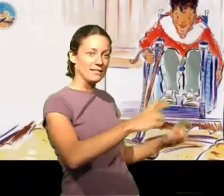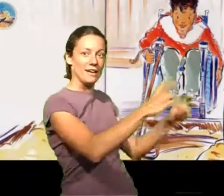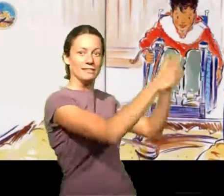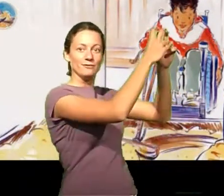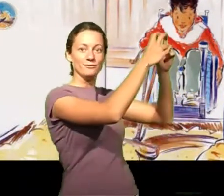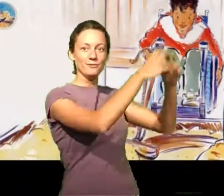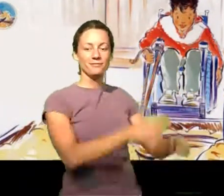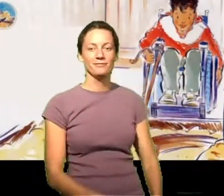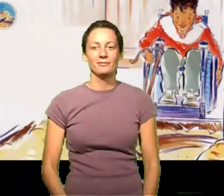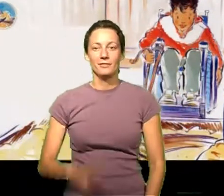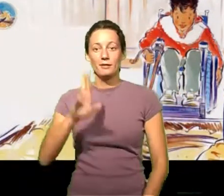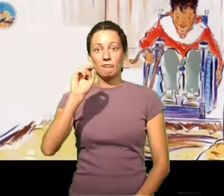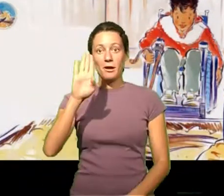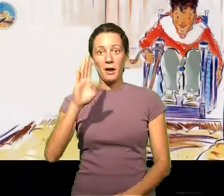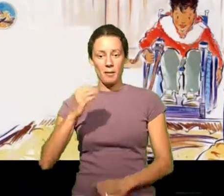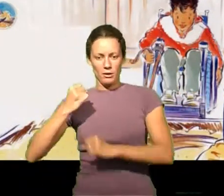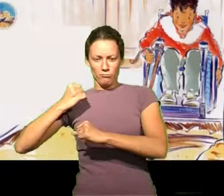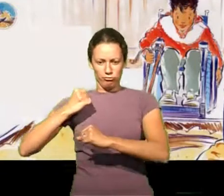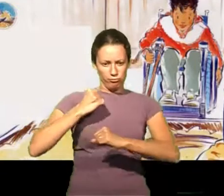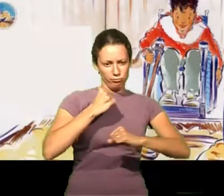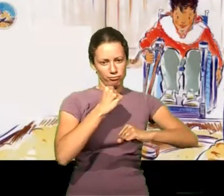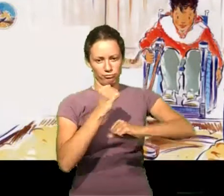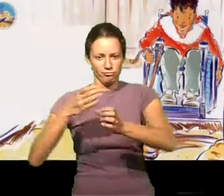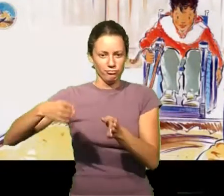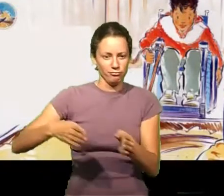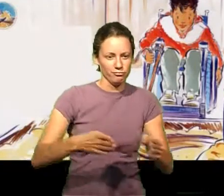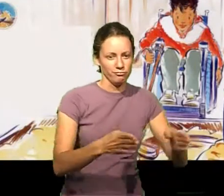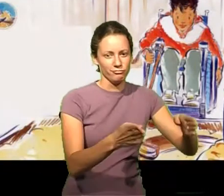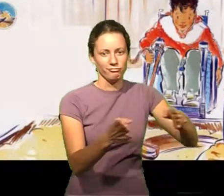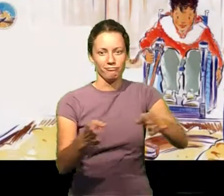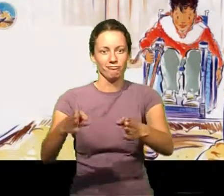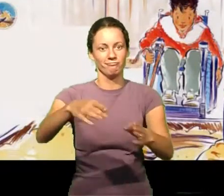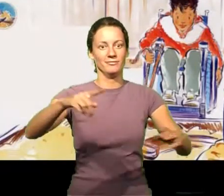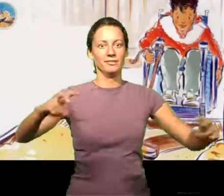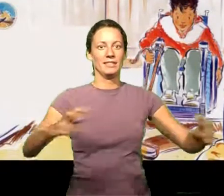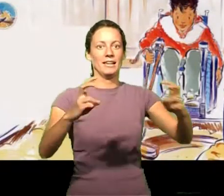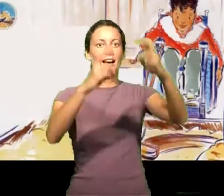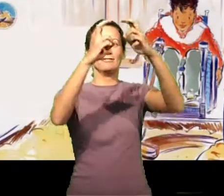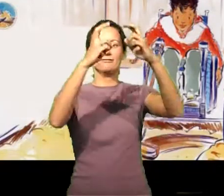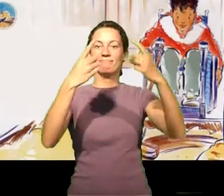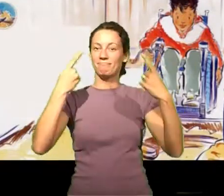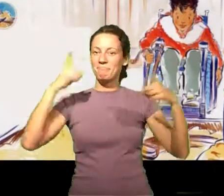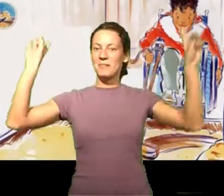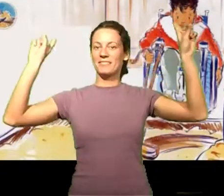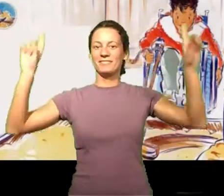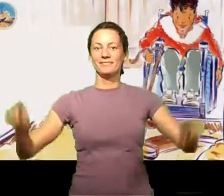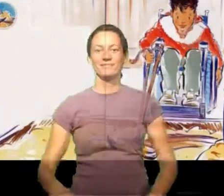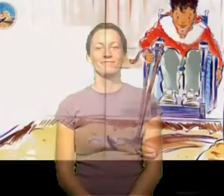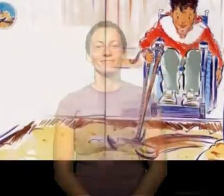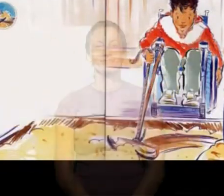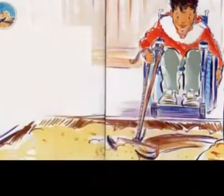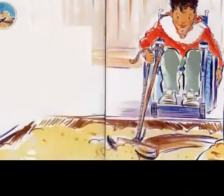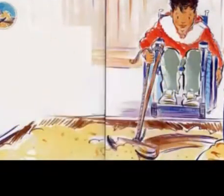Abby said, go ahead. Will you make a road to my castle? Rob pushed a long road to Abby's castle.